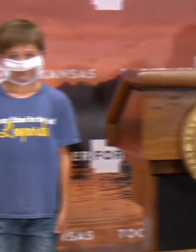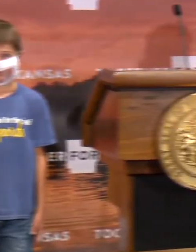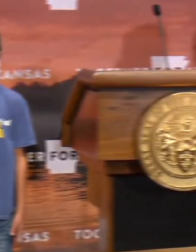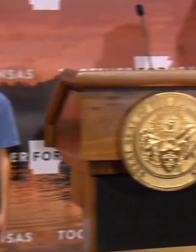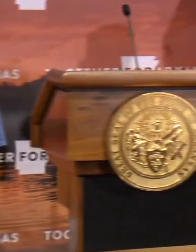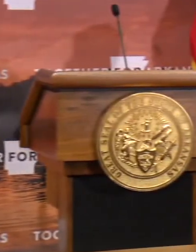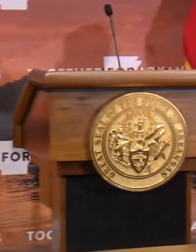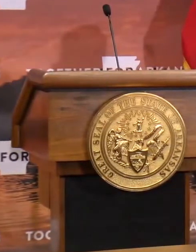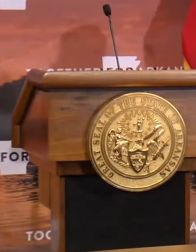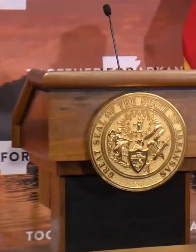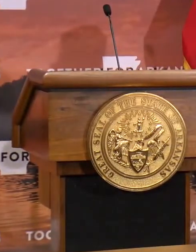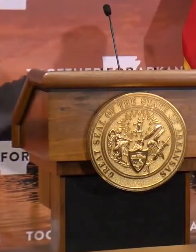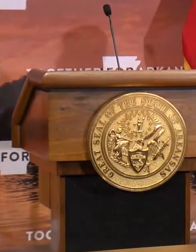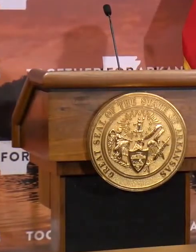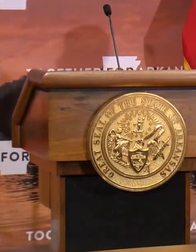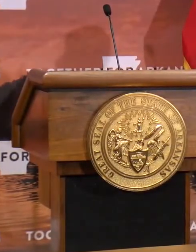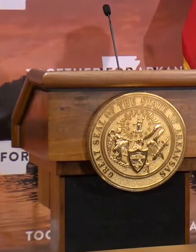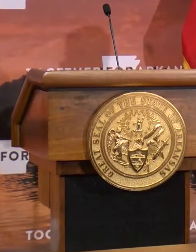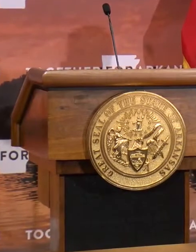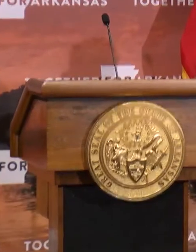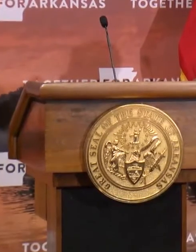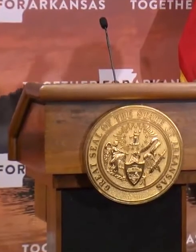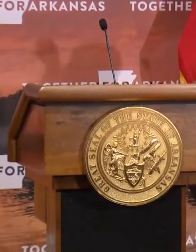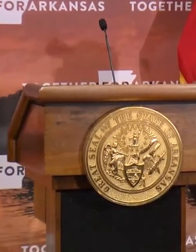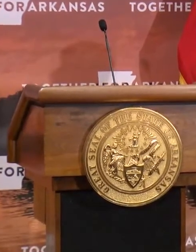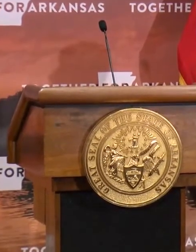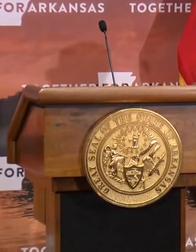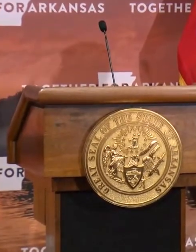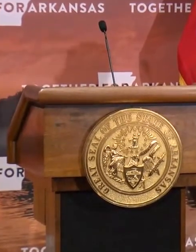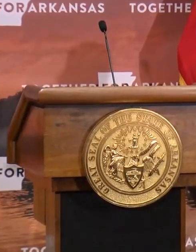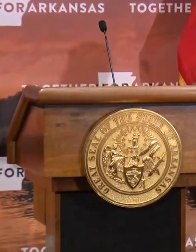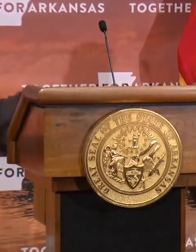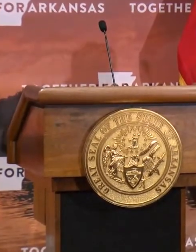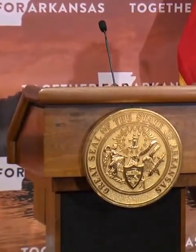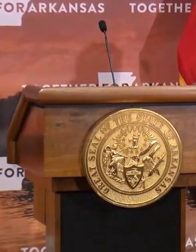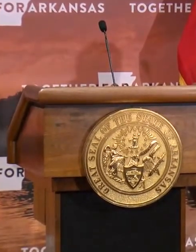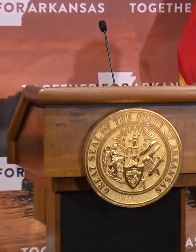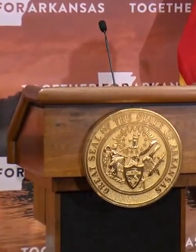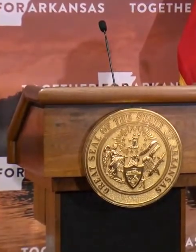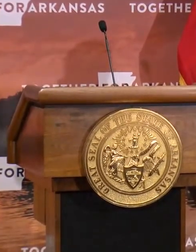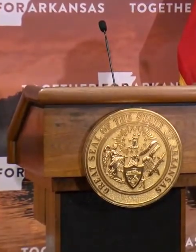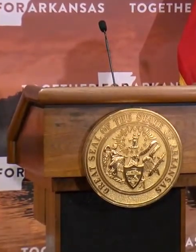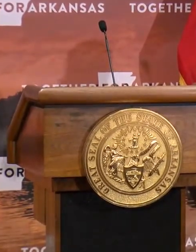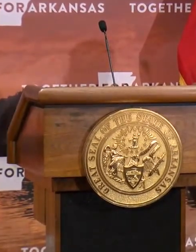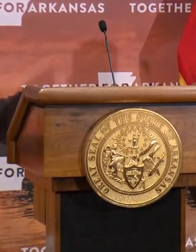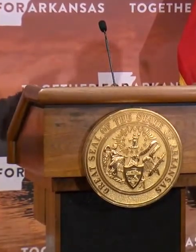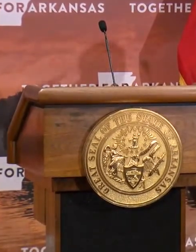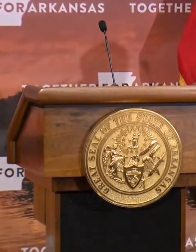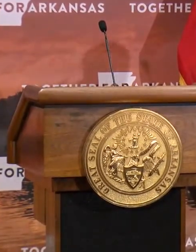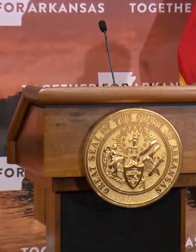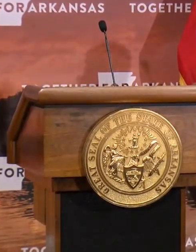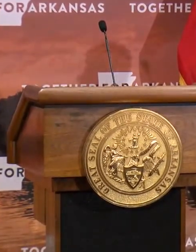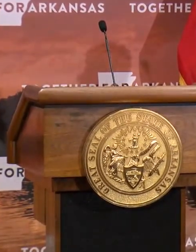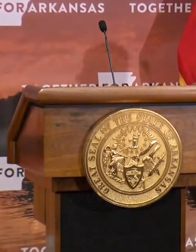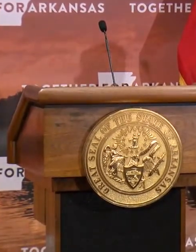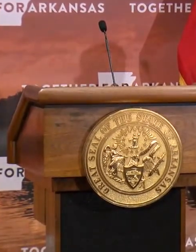Hello I'm Jermichael. Thank you Governor and thank you community